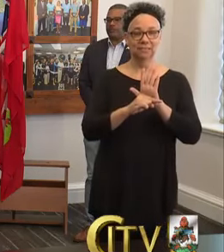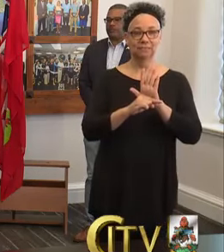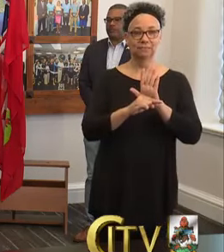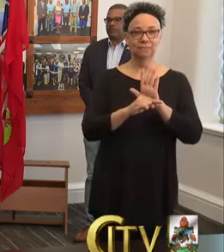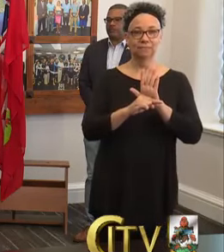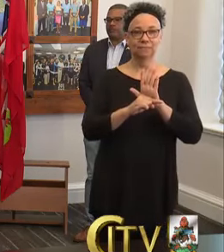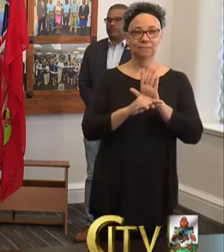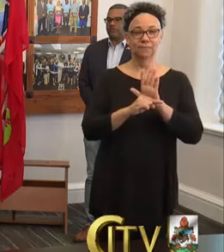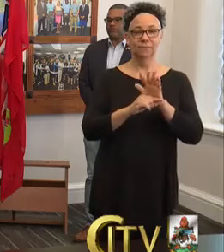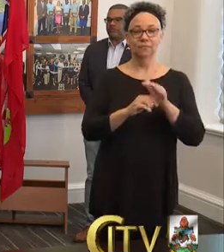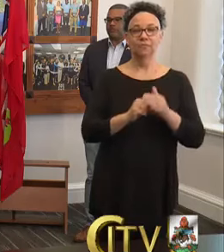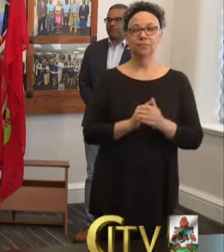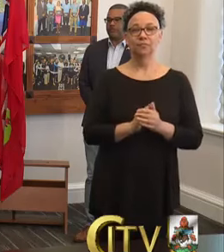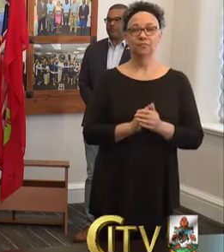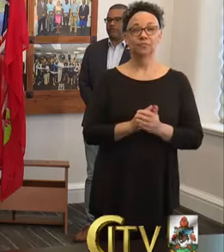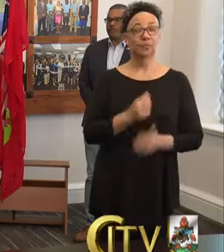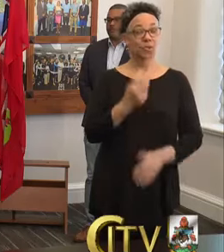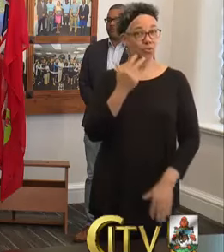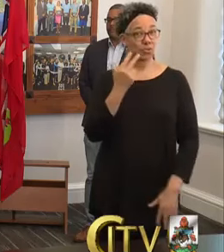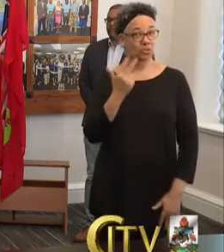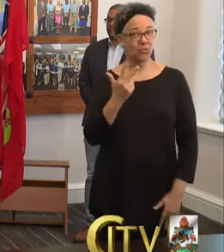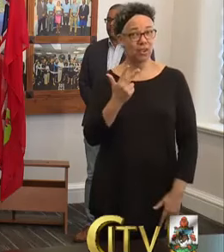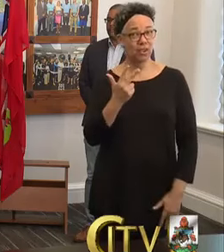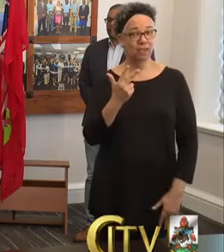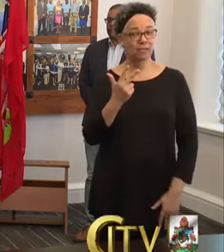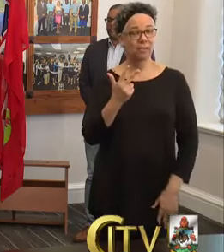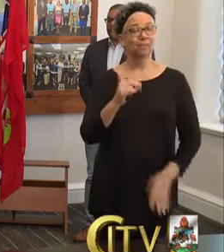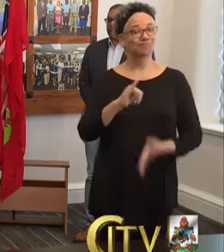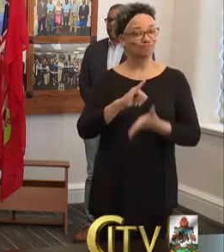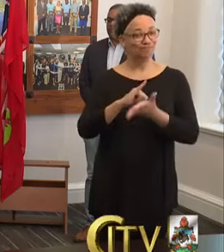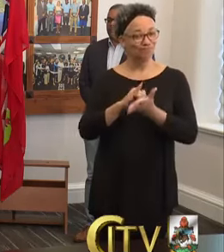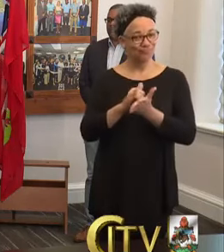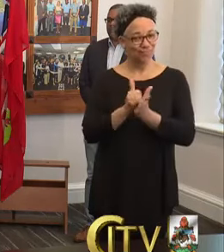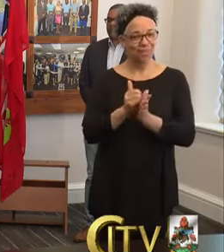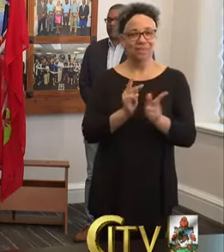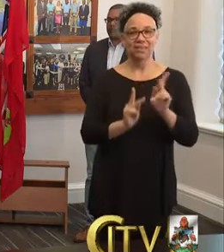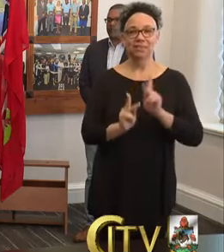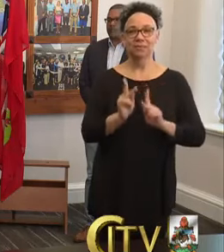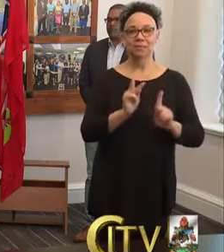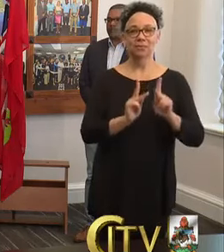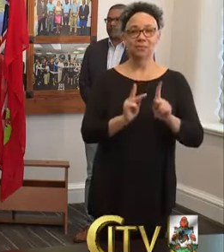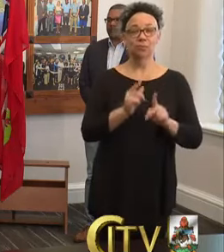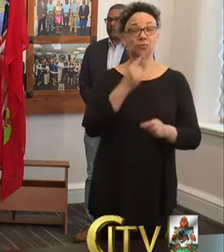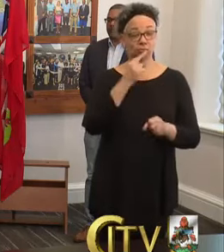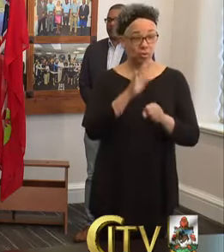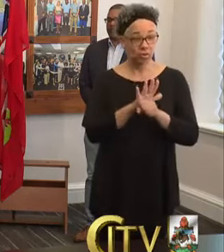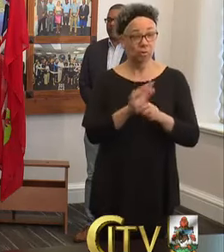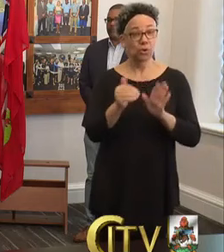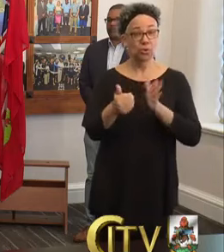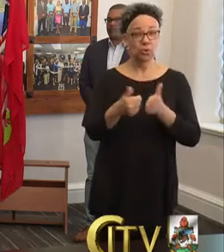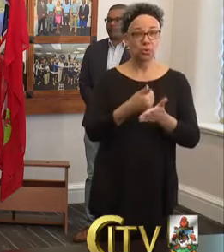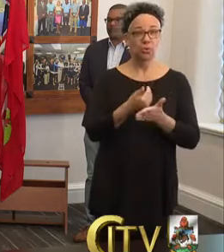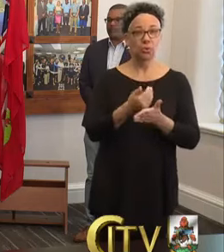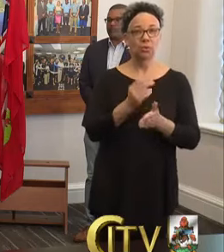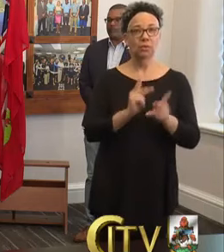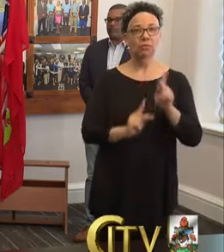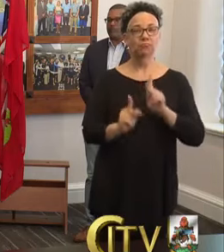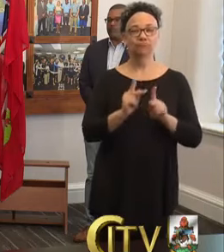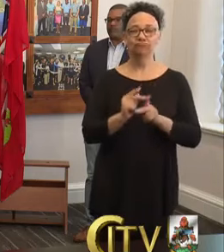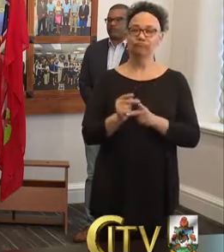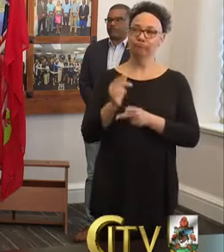-19. Three of the confirmed cases, three of the confirmed new cases were important